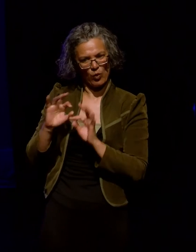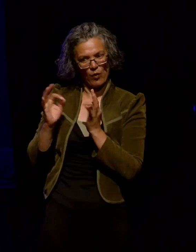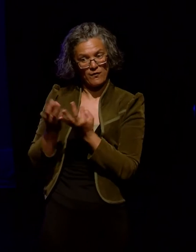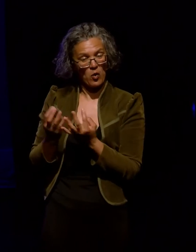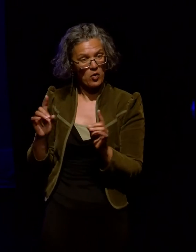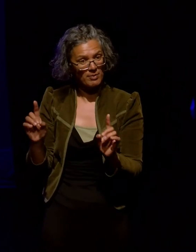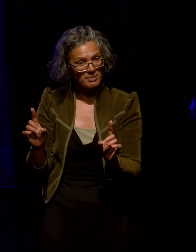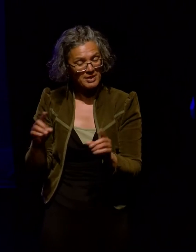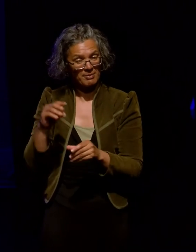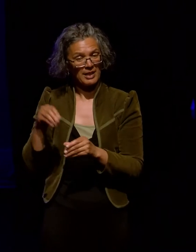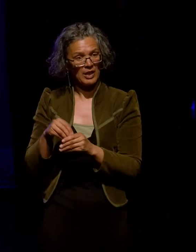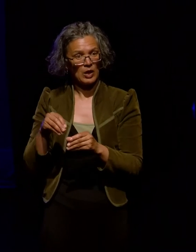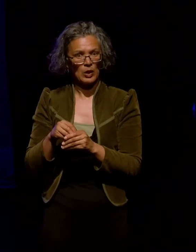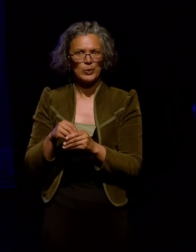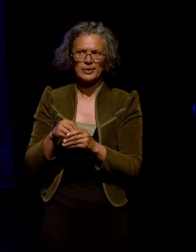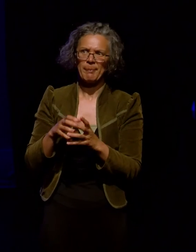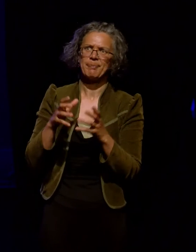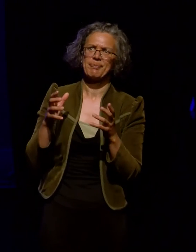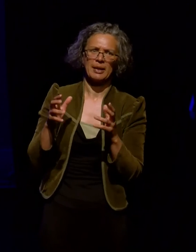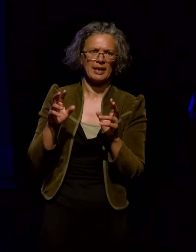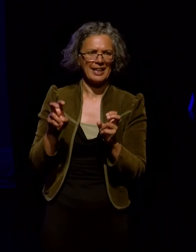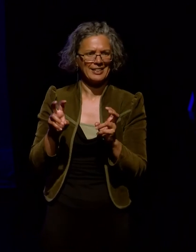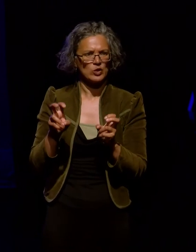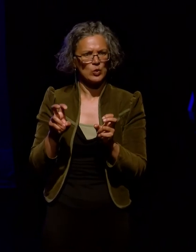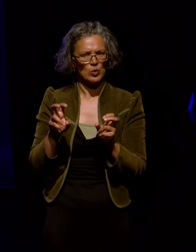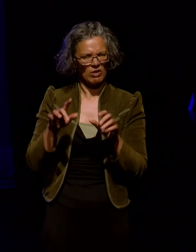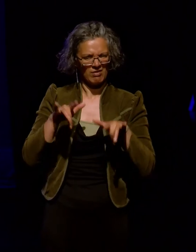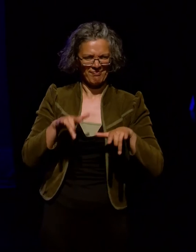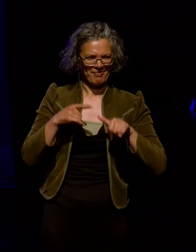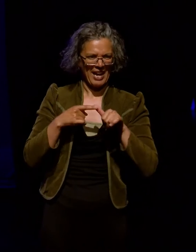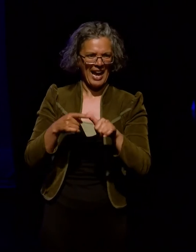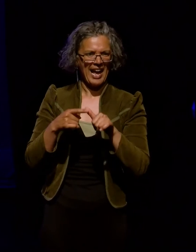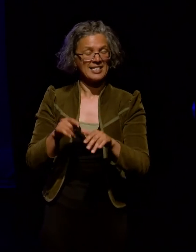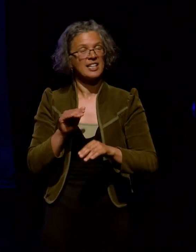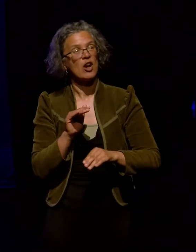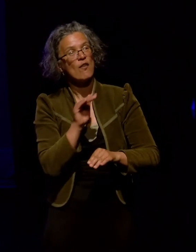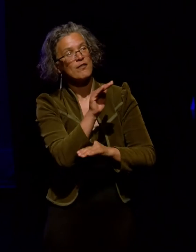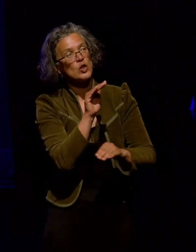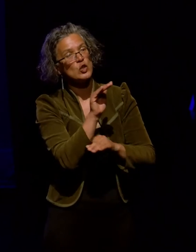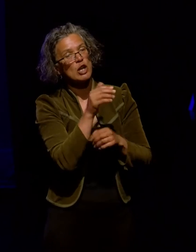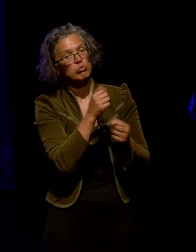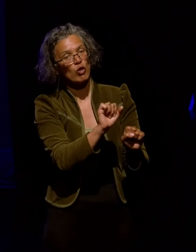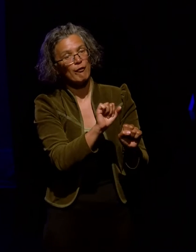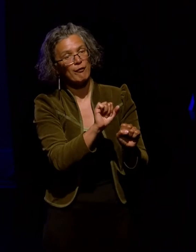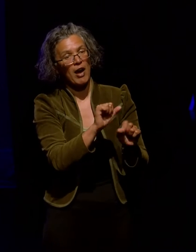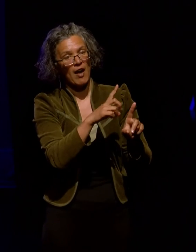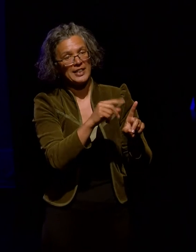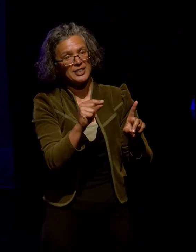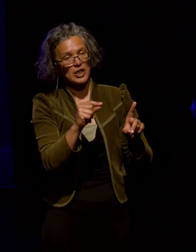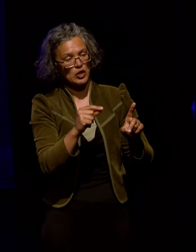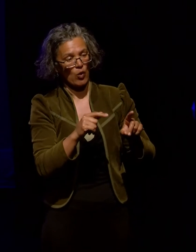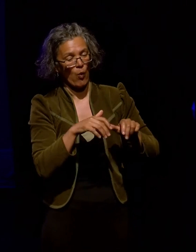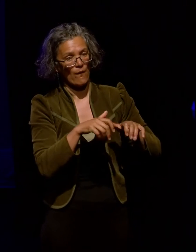these include a major issue which there is no specific answer for, the future proofing of digital file formats.